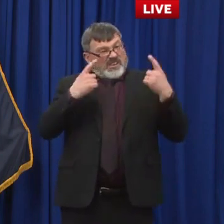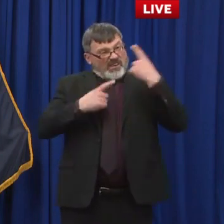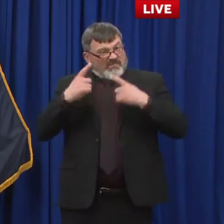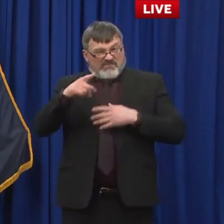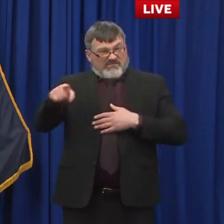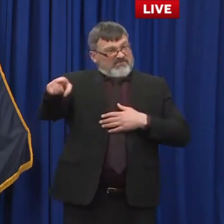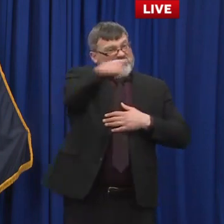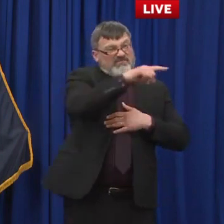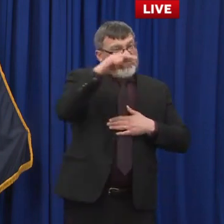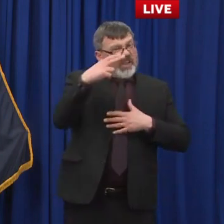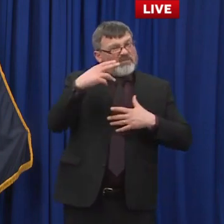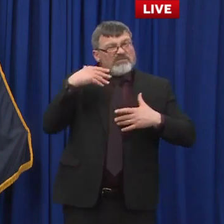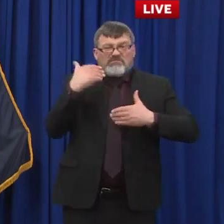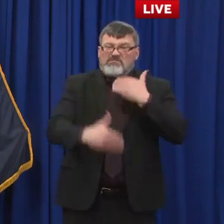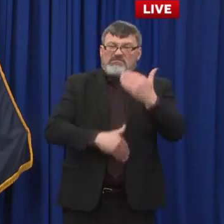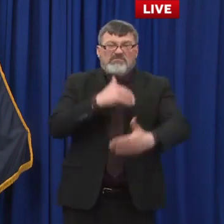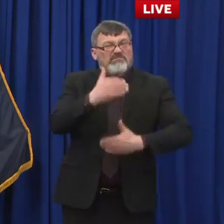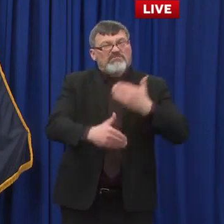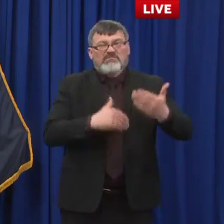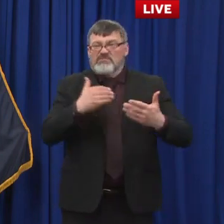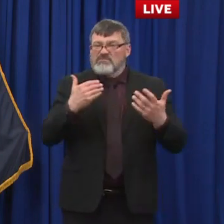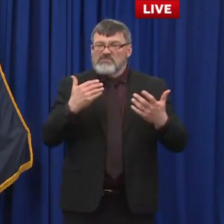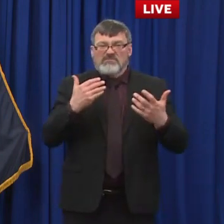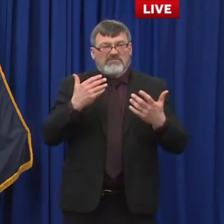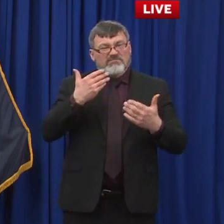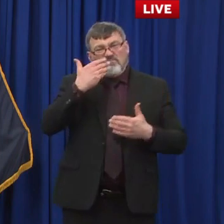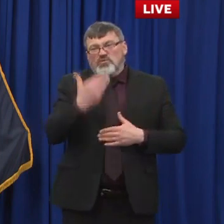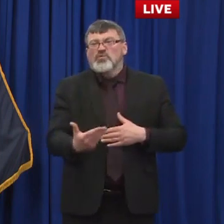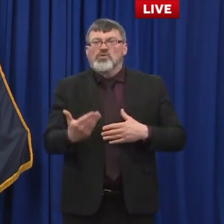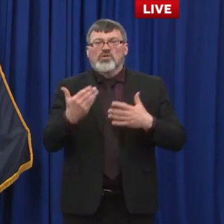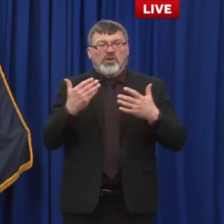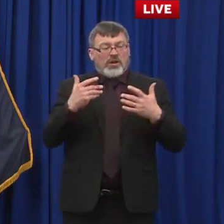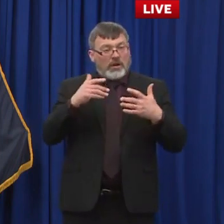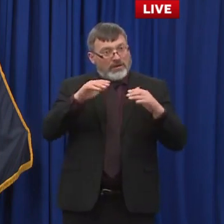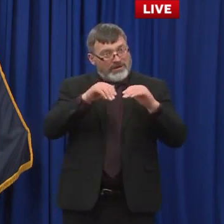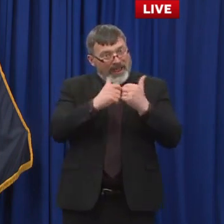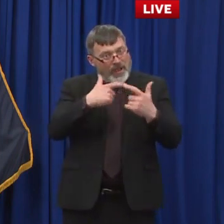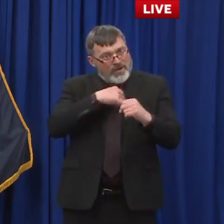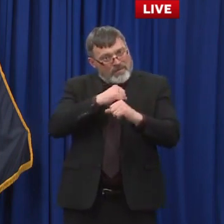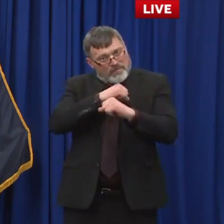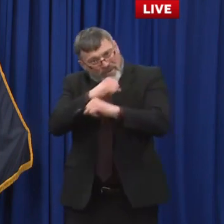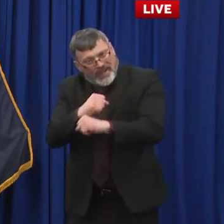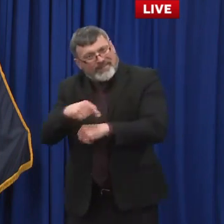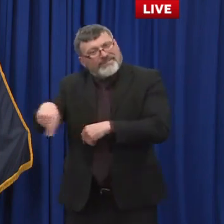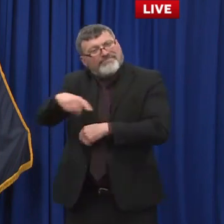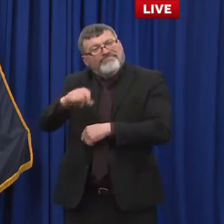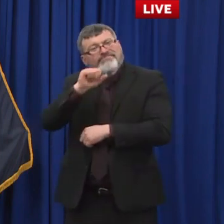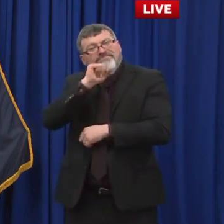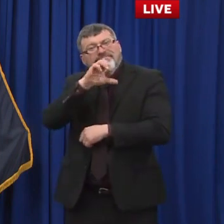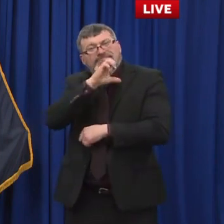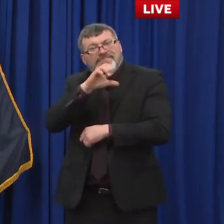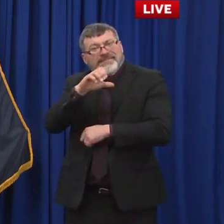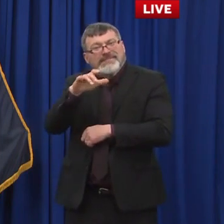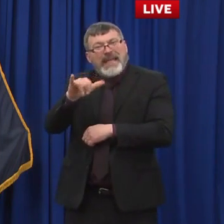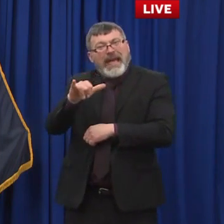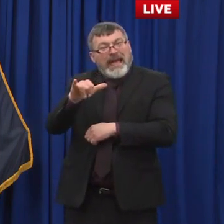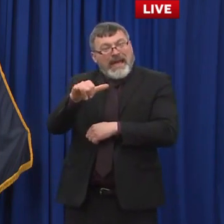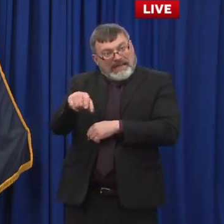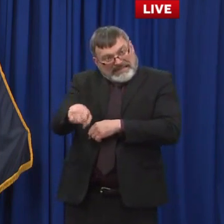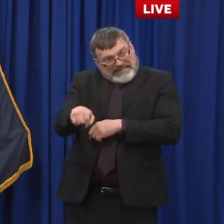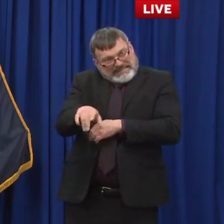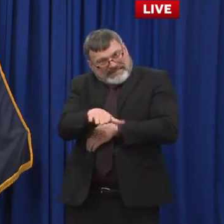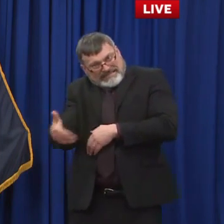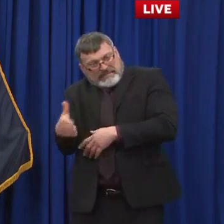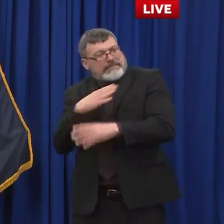bubble, if you will, that shield around the most vulnerable population and anybody who wants to get vaccinated. With that, we can open up for